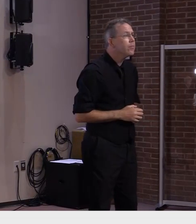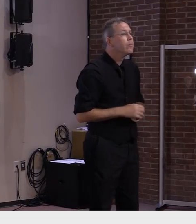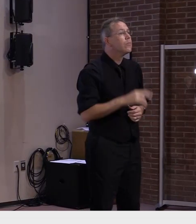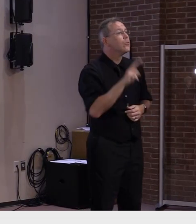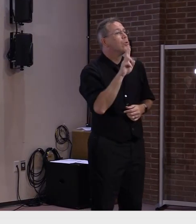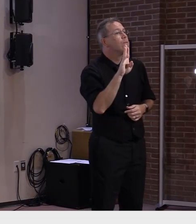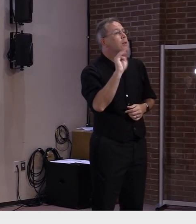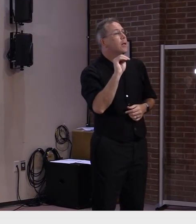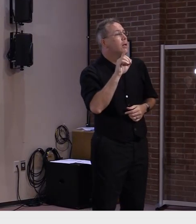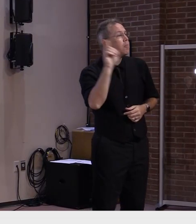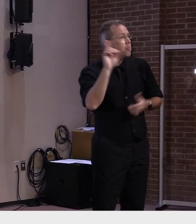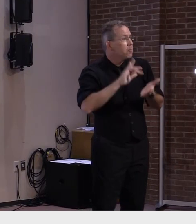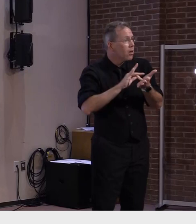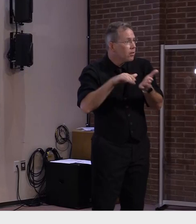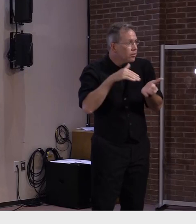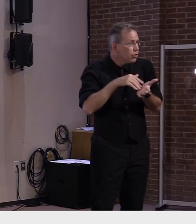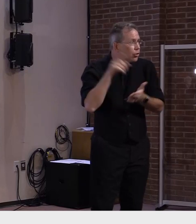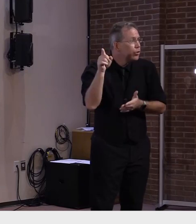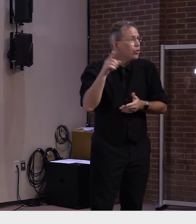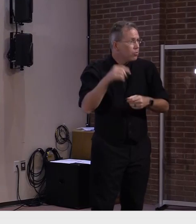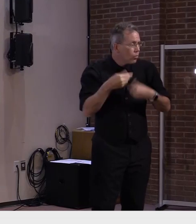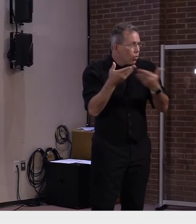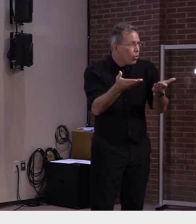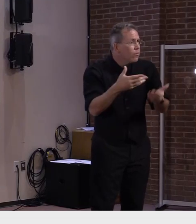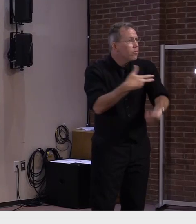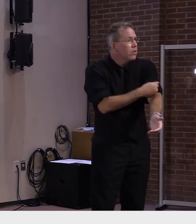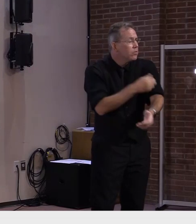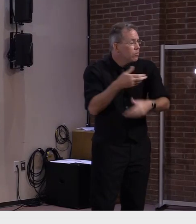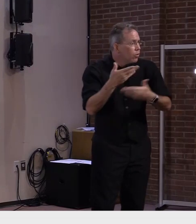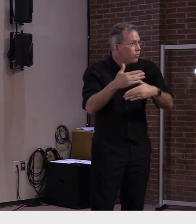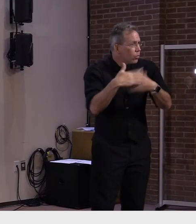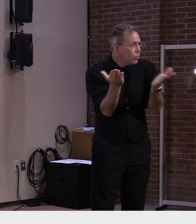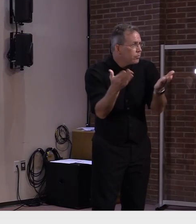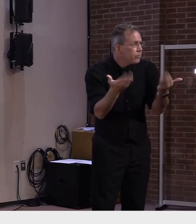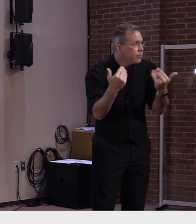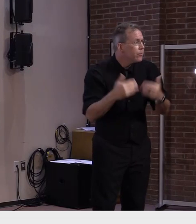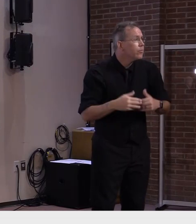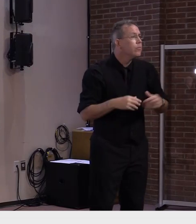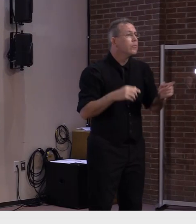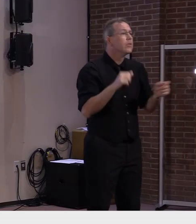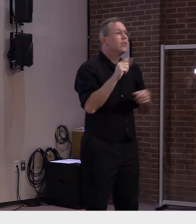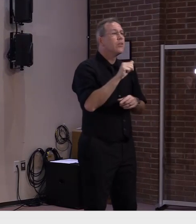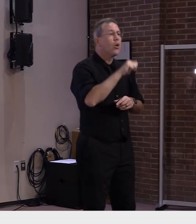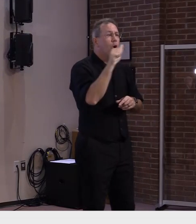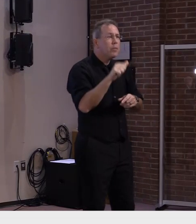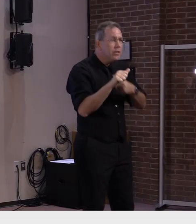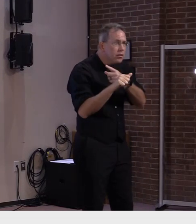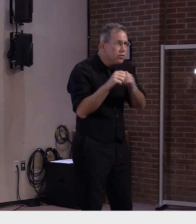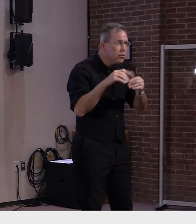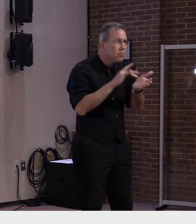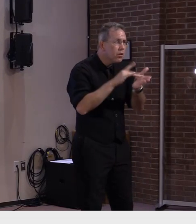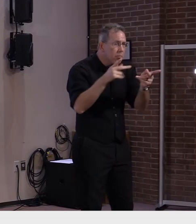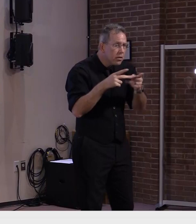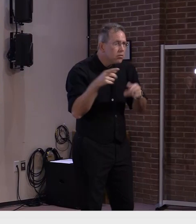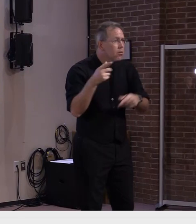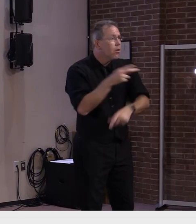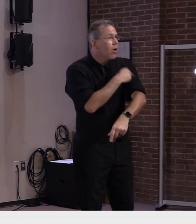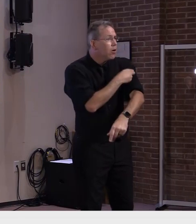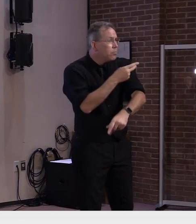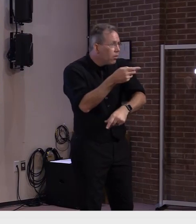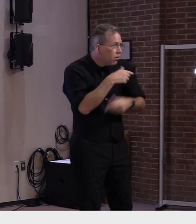burlington the northwestern medical center and the southwestern medical center in addition to these options